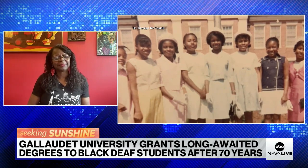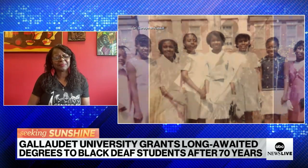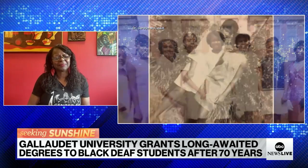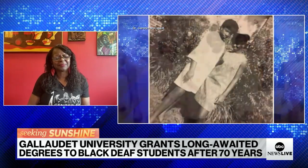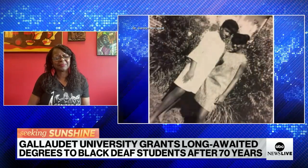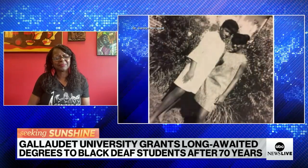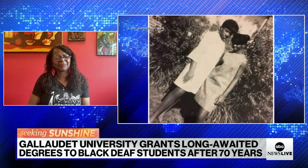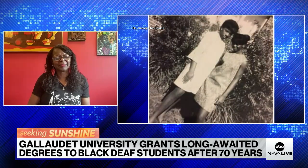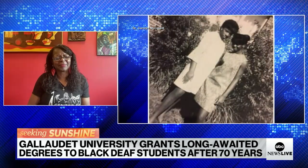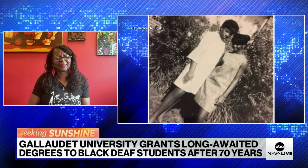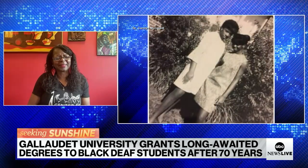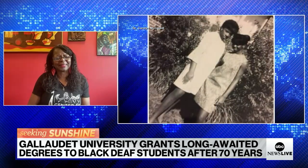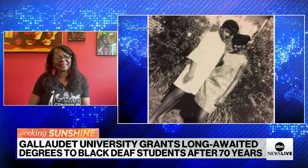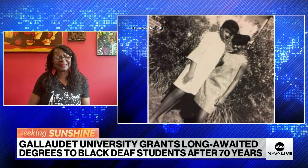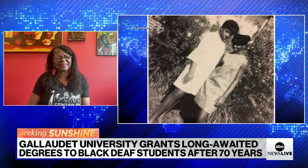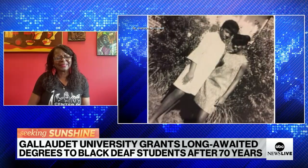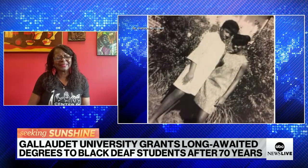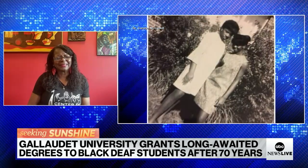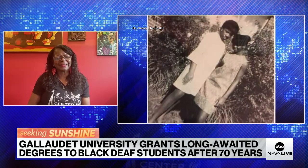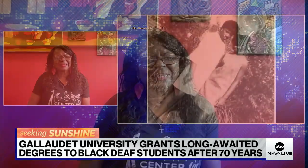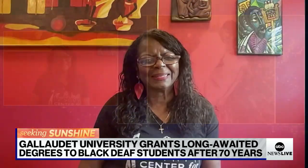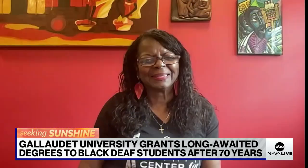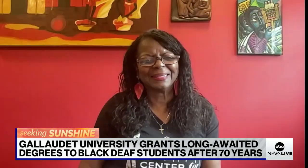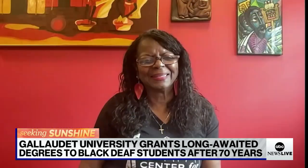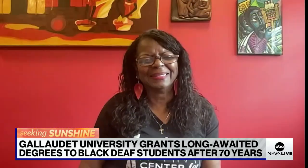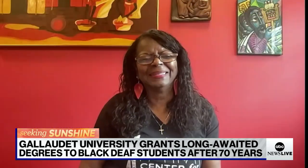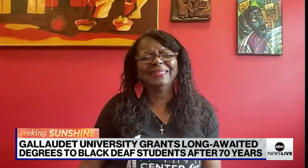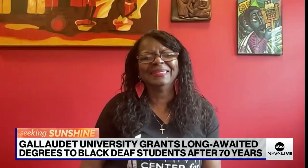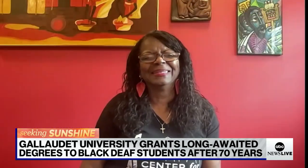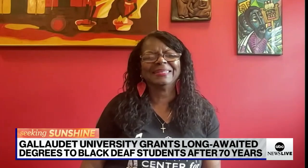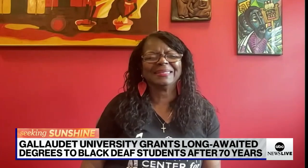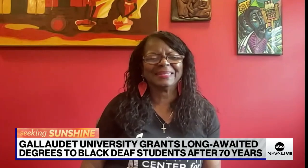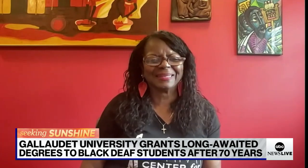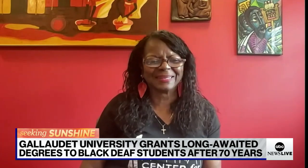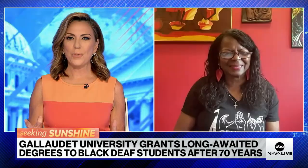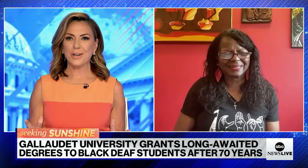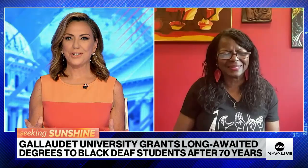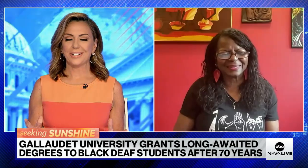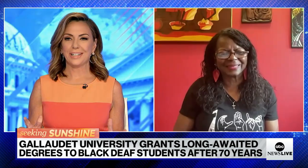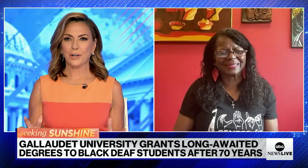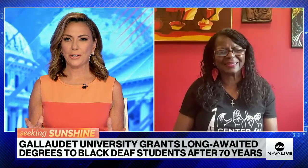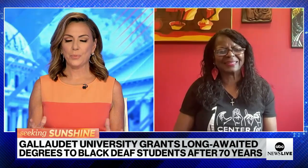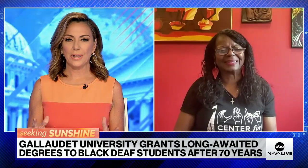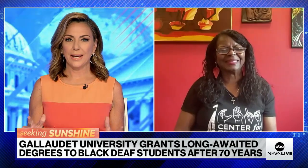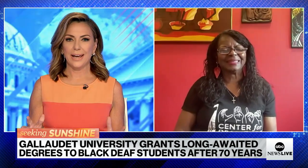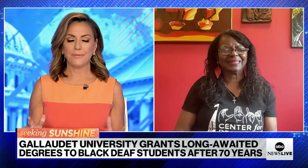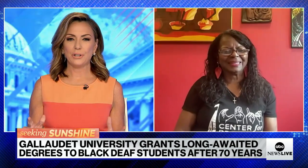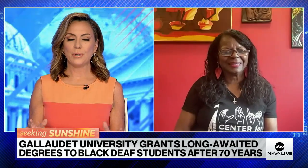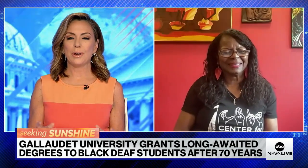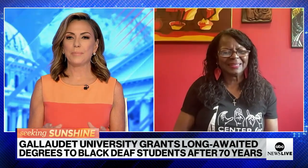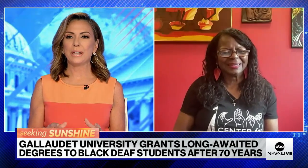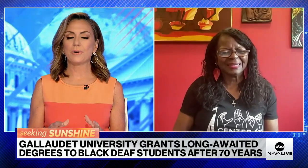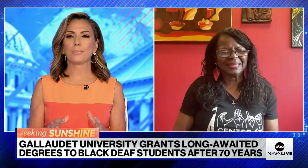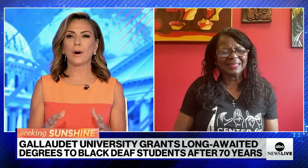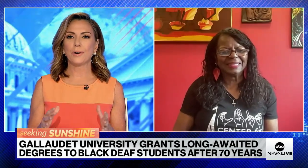back about their memories in a positive way. One more question, Carolyn, while I have you and a bit of a broader